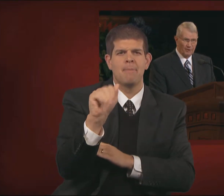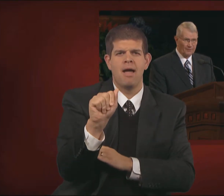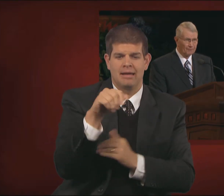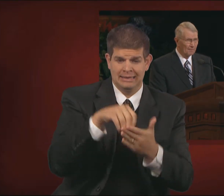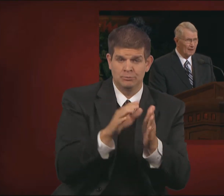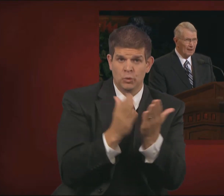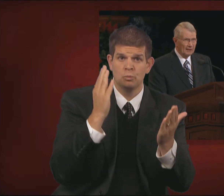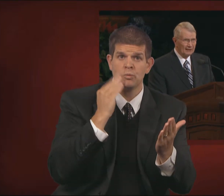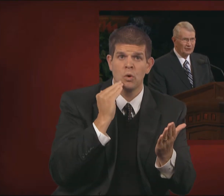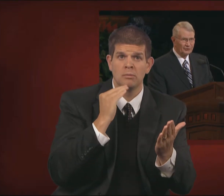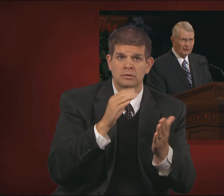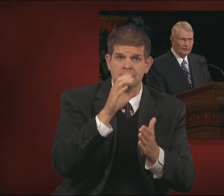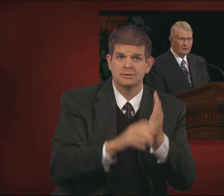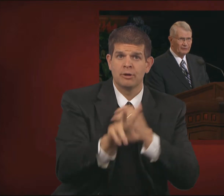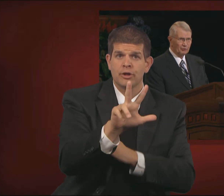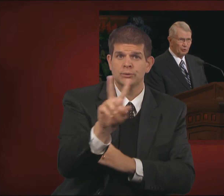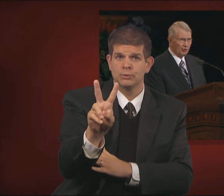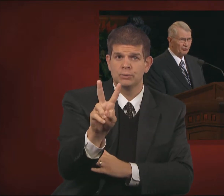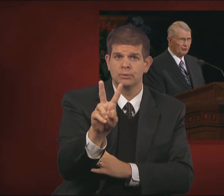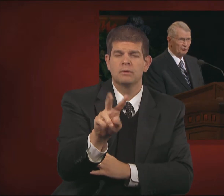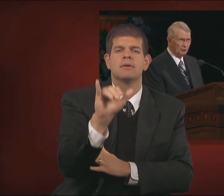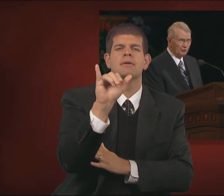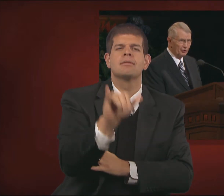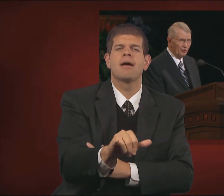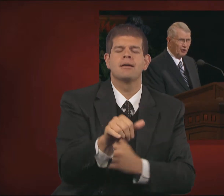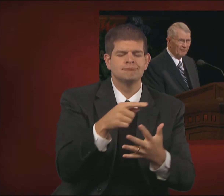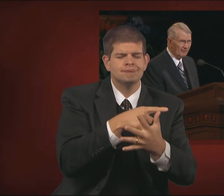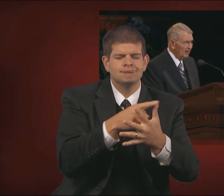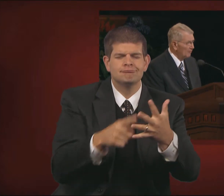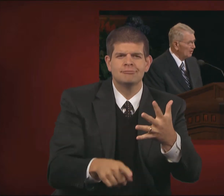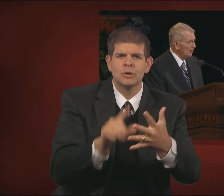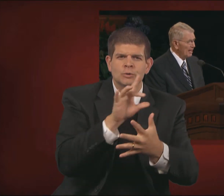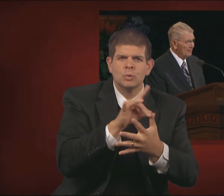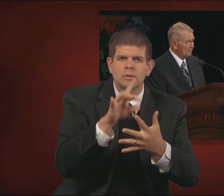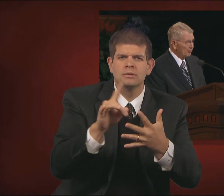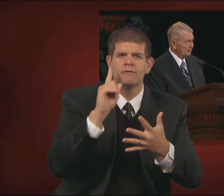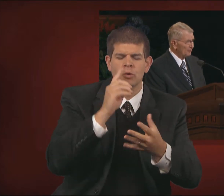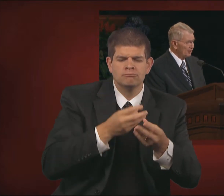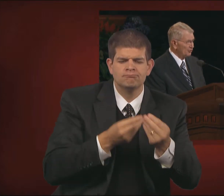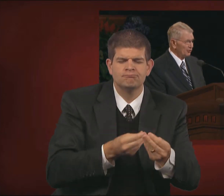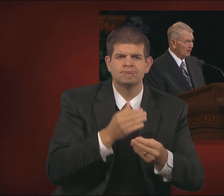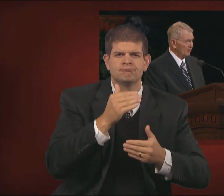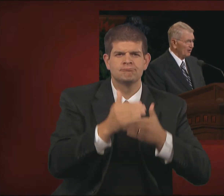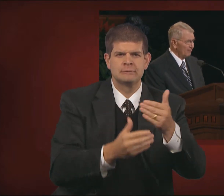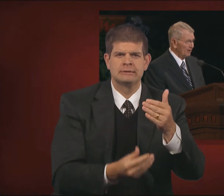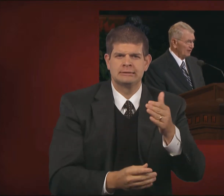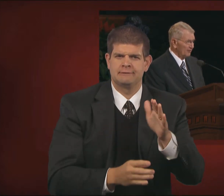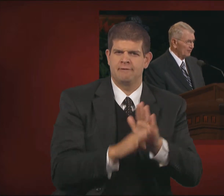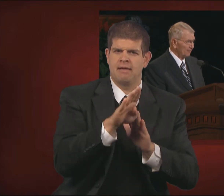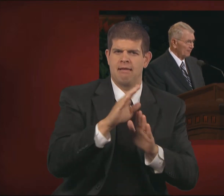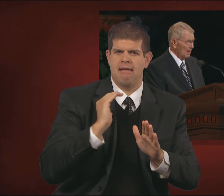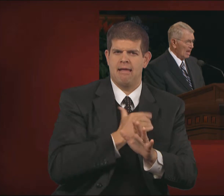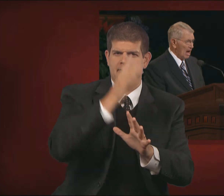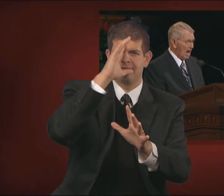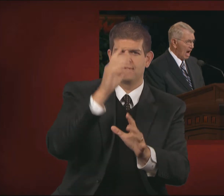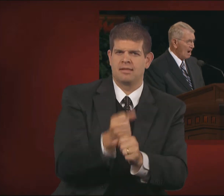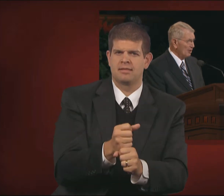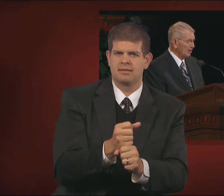Book of Mormon, is a series of choices to ensure the development and the preservation of our faith.